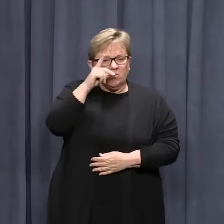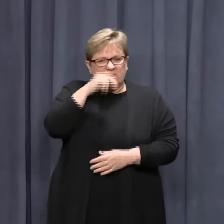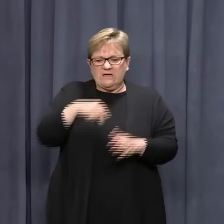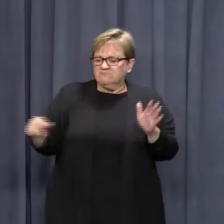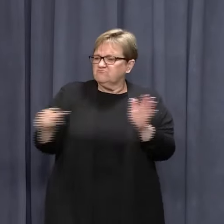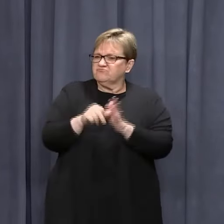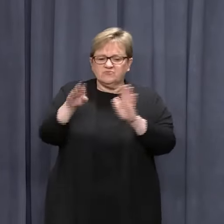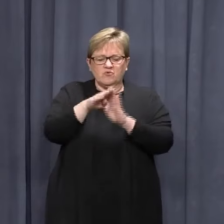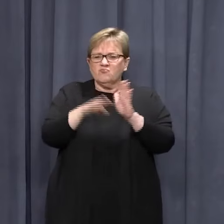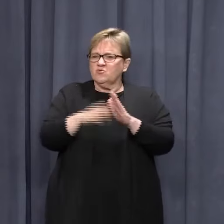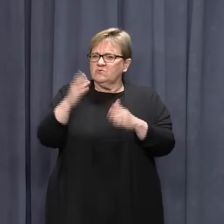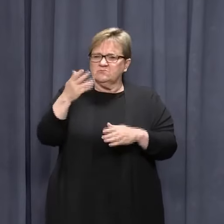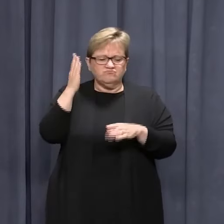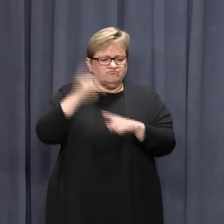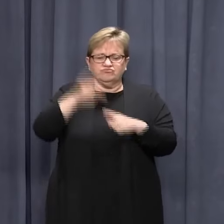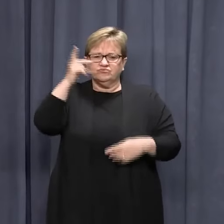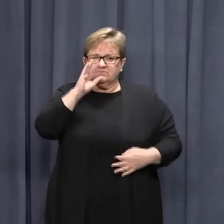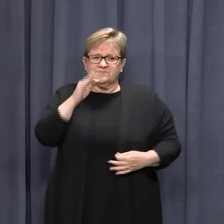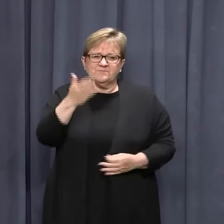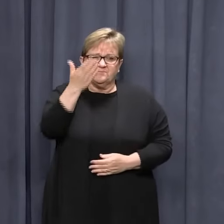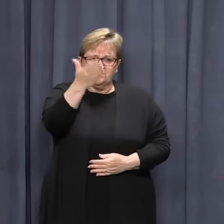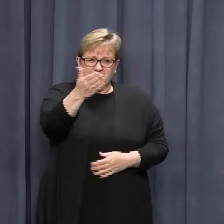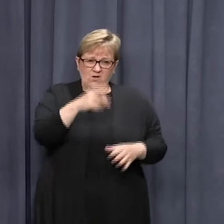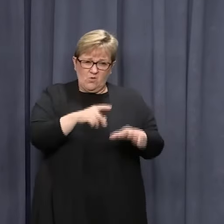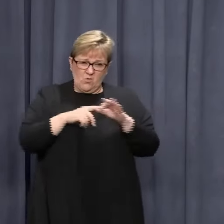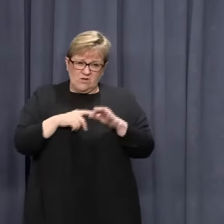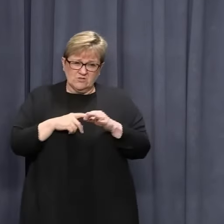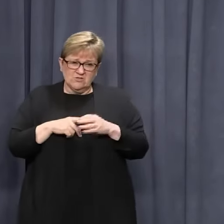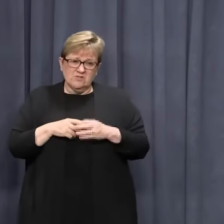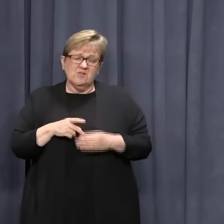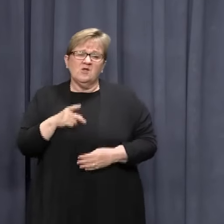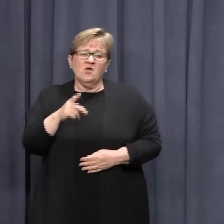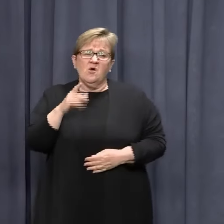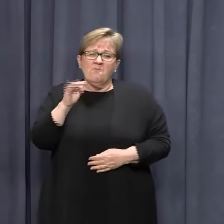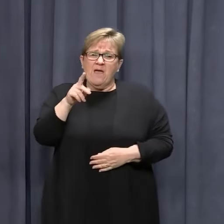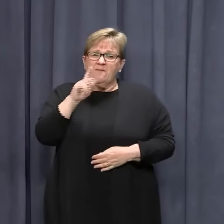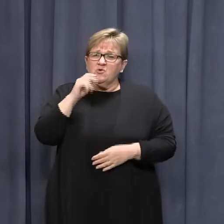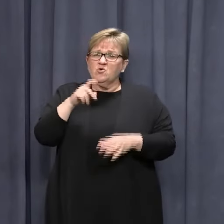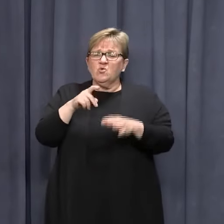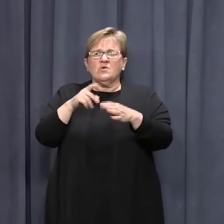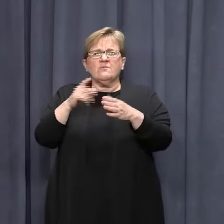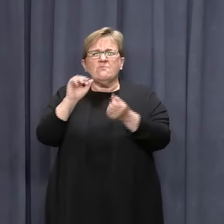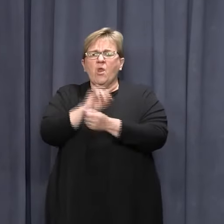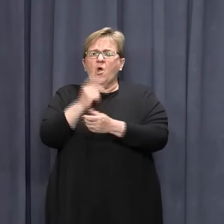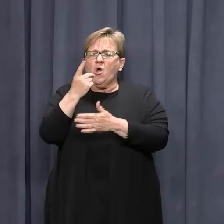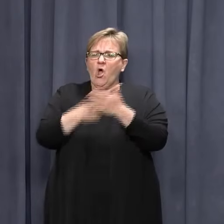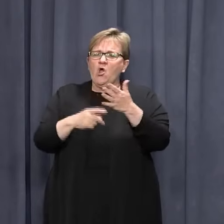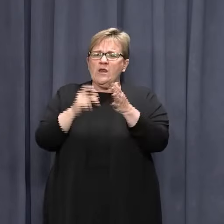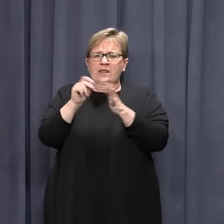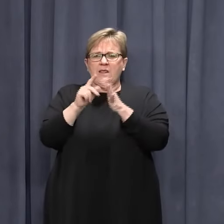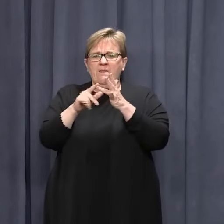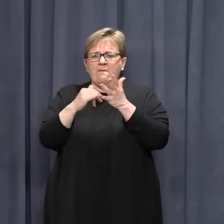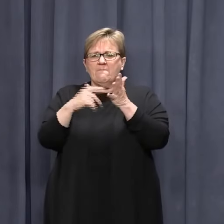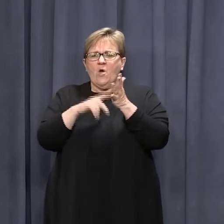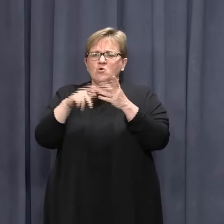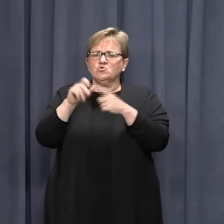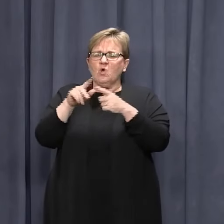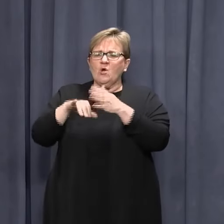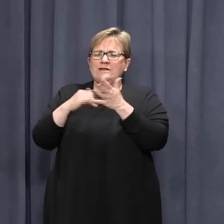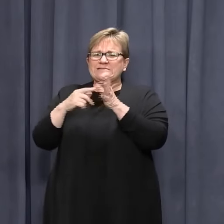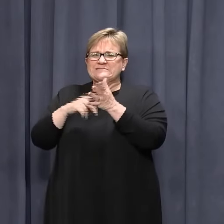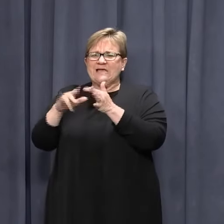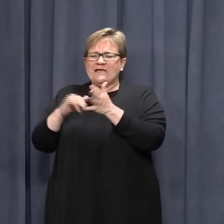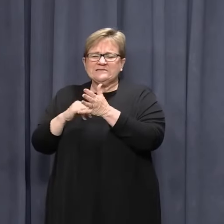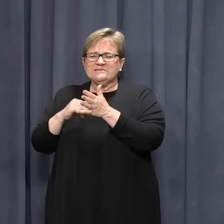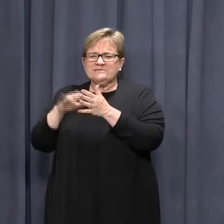toughen up our rules in a heartbeat. Would you ever consider just blocking certain postcodes in certain states, or would you be more